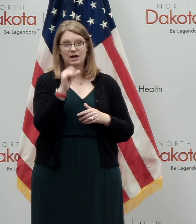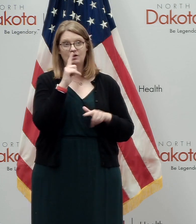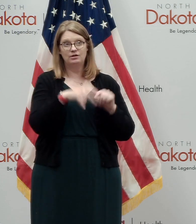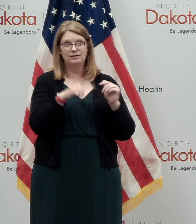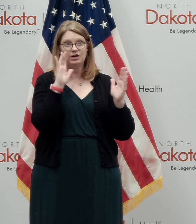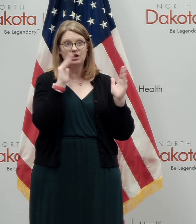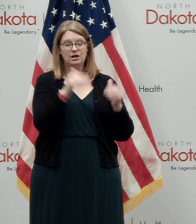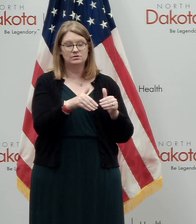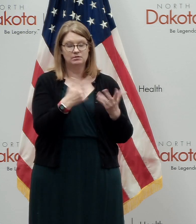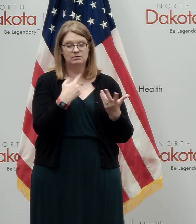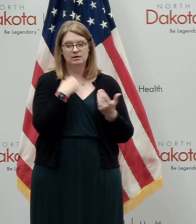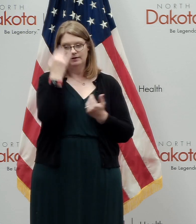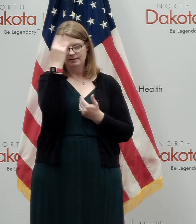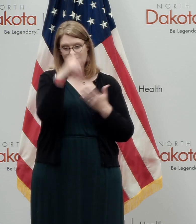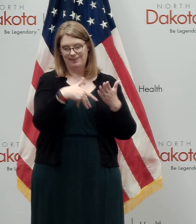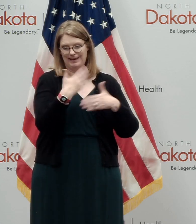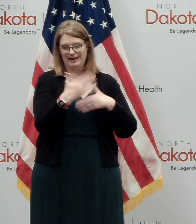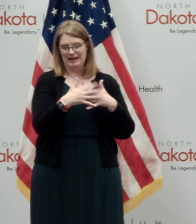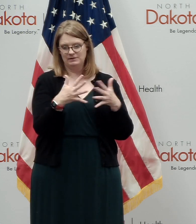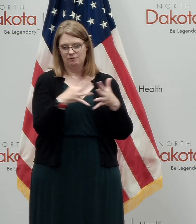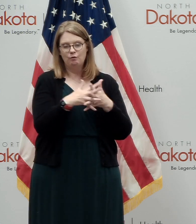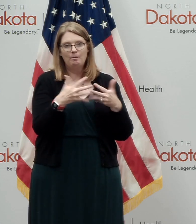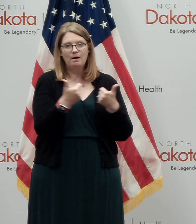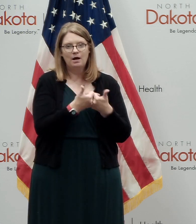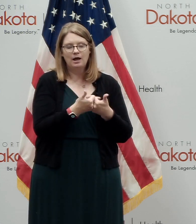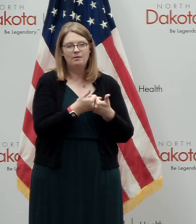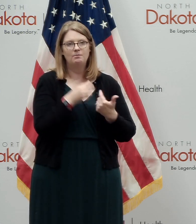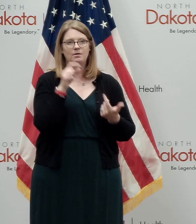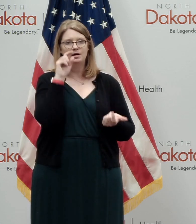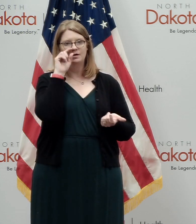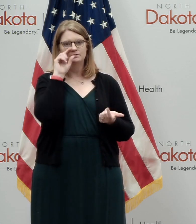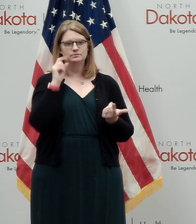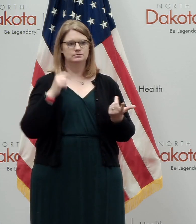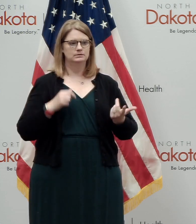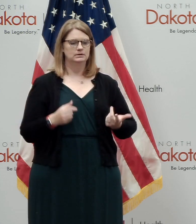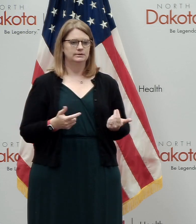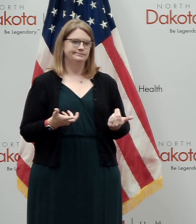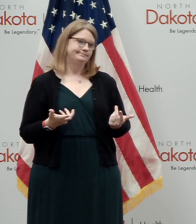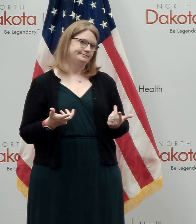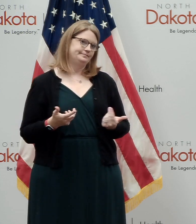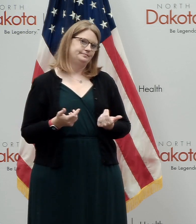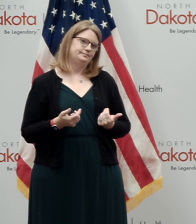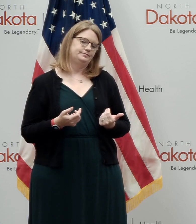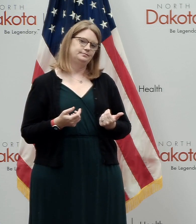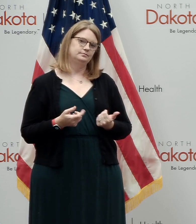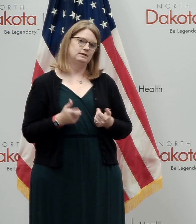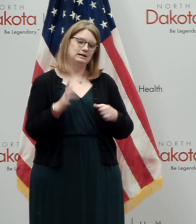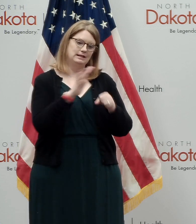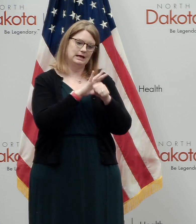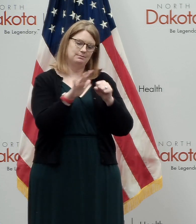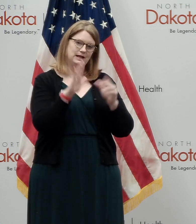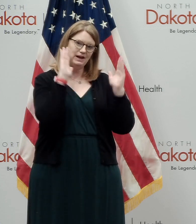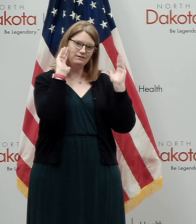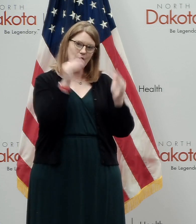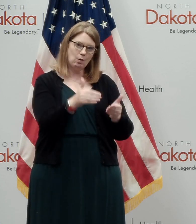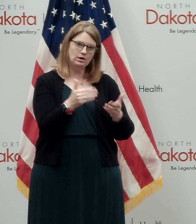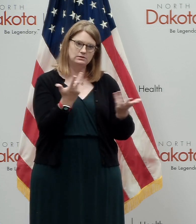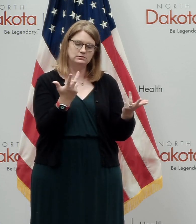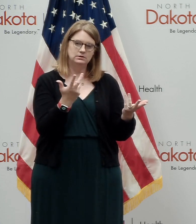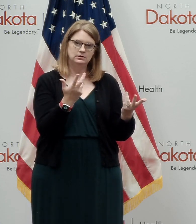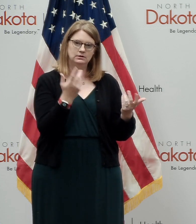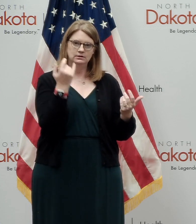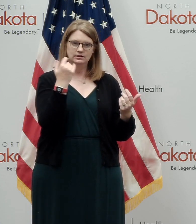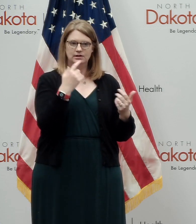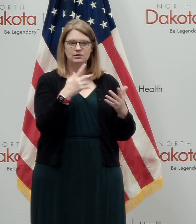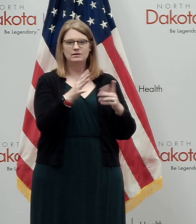the next football game. And so, uh, you know, I mean, it was, it was what was the complete focus about pickly, if you had a